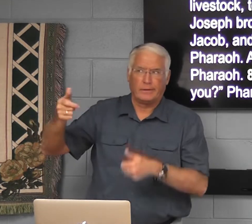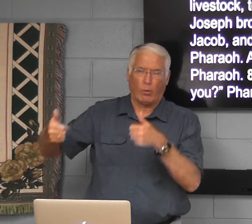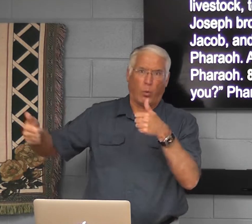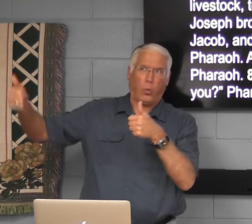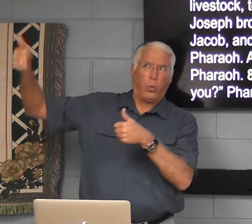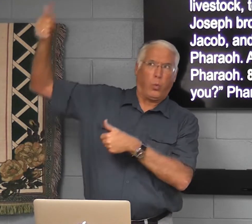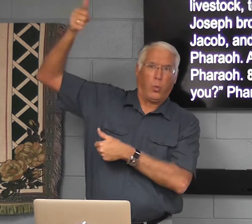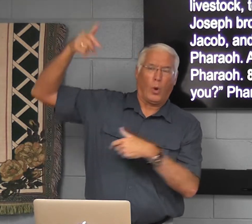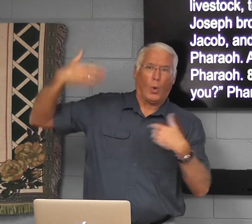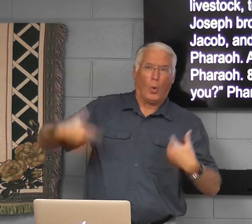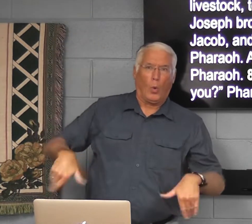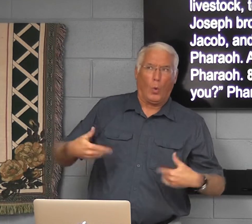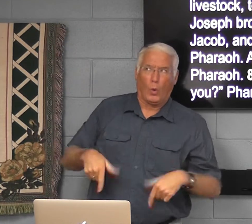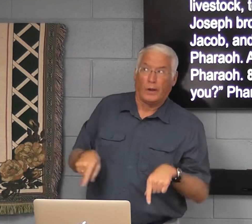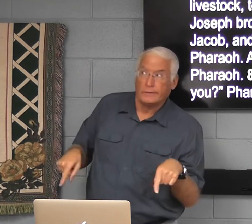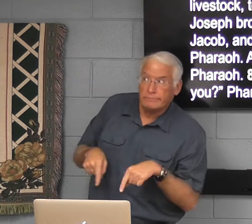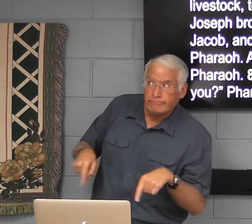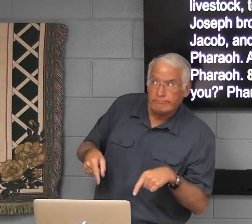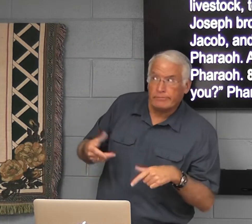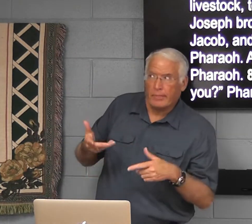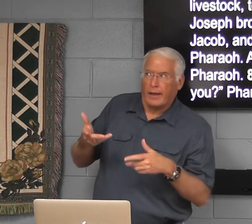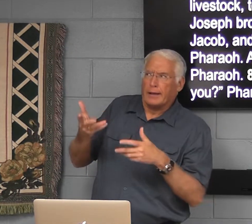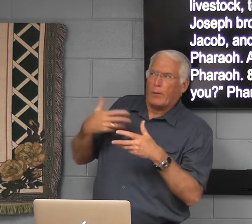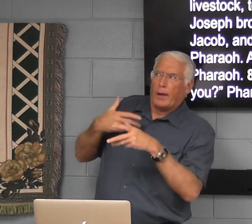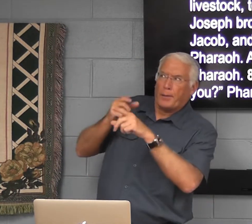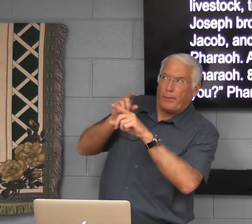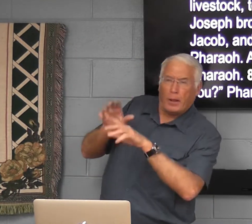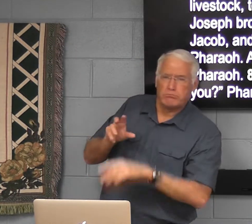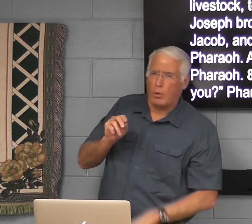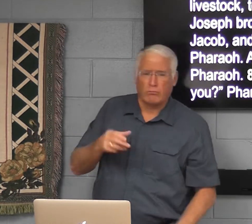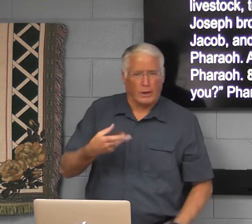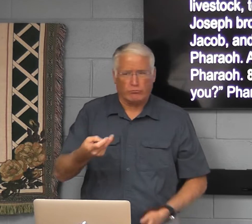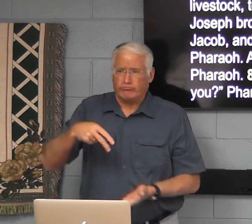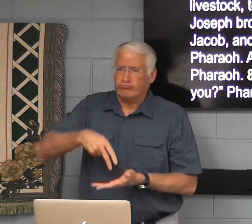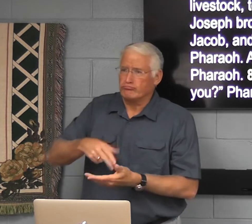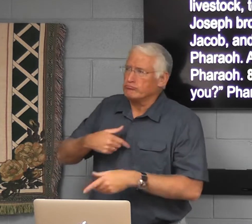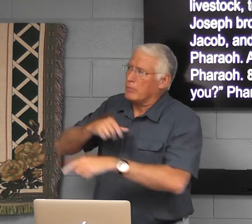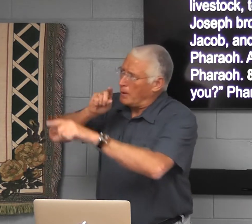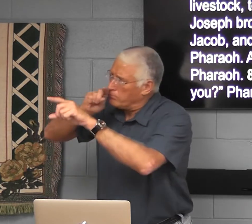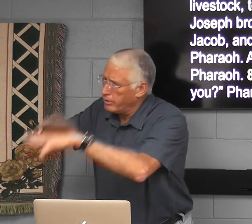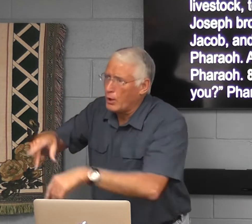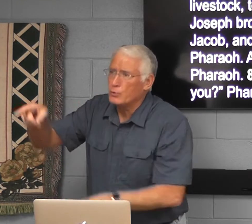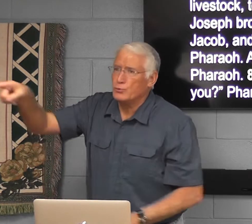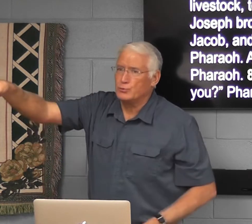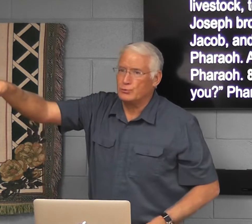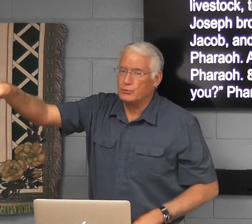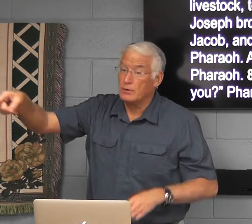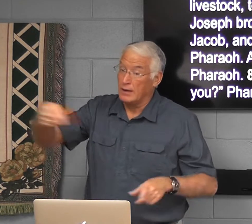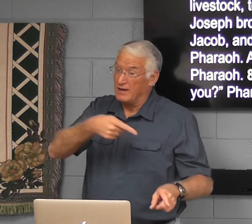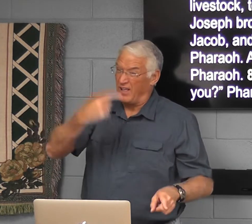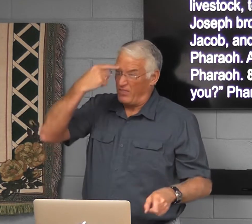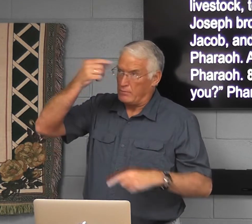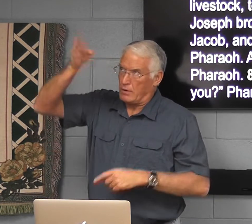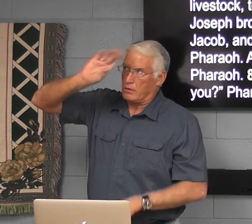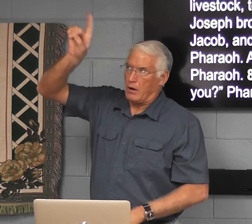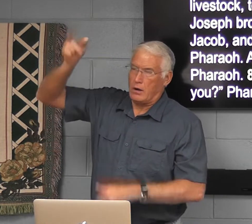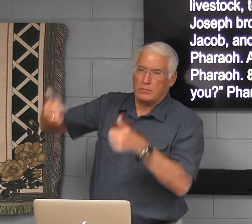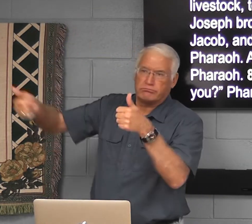the Pharaoh as being scared of him. No. He came to him